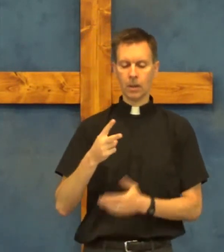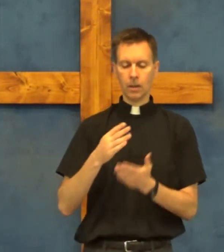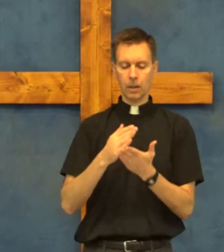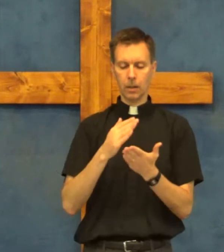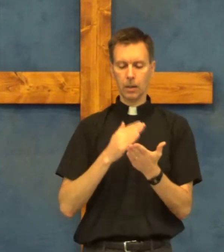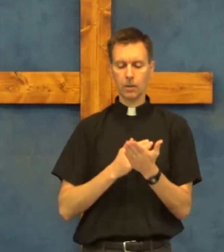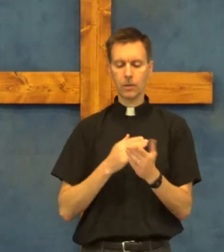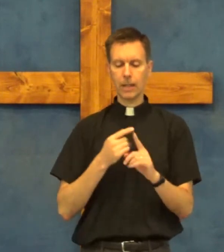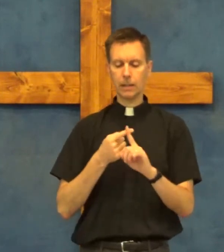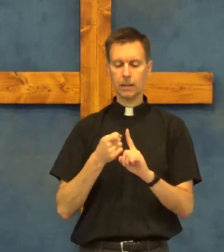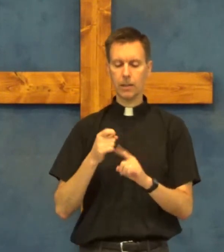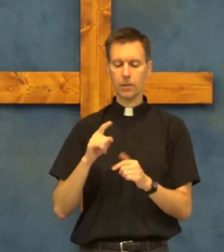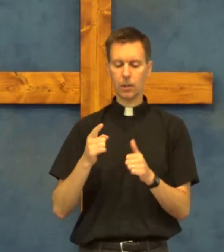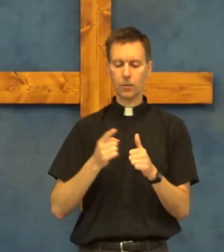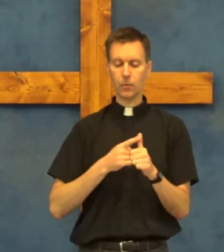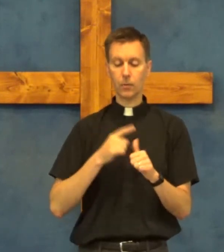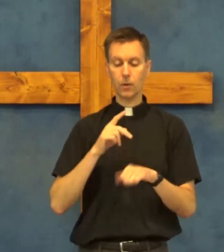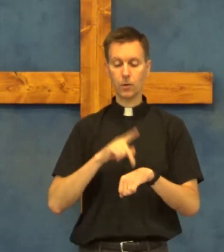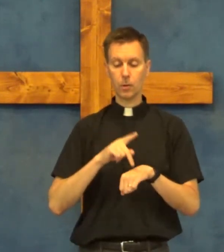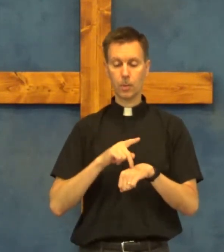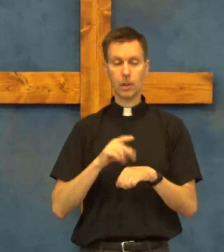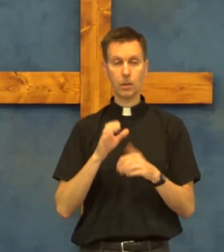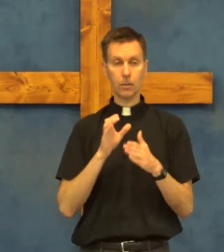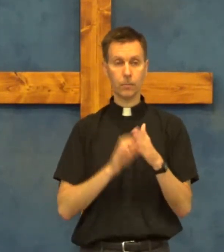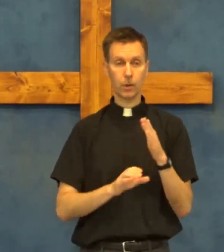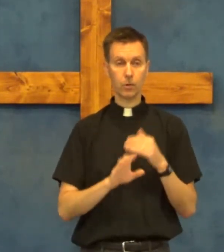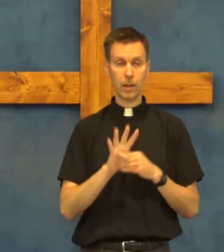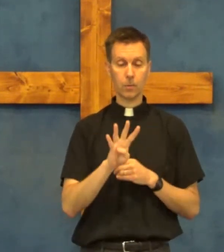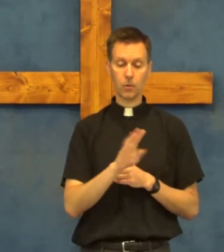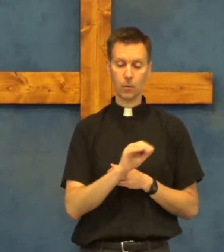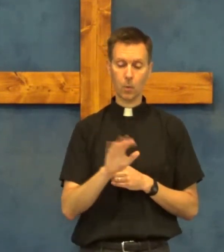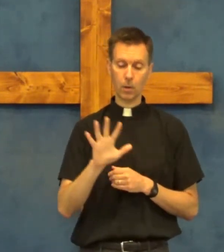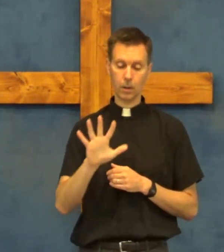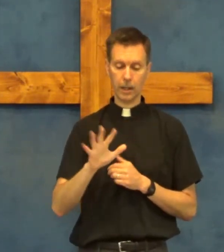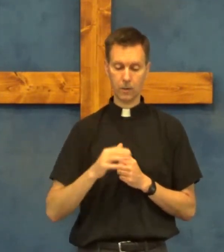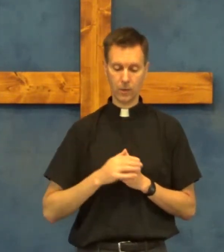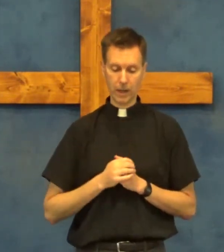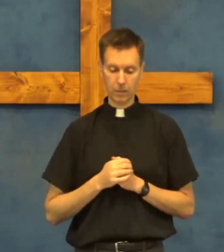the second lesson is from first peter chapters 4 and 5